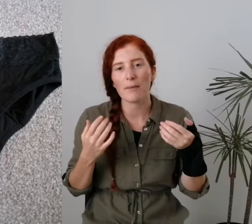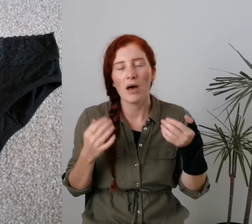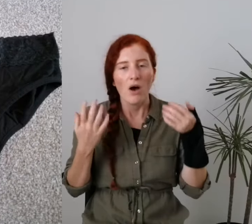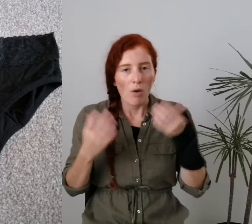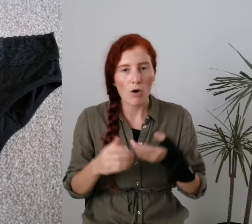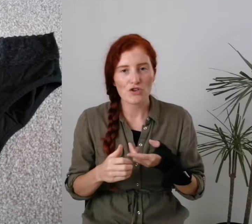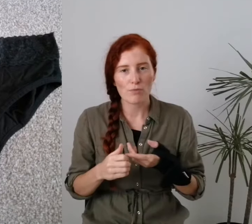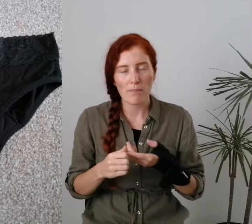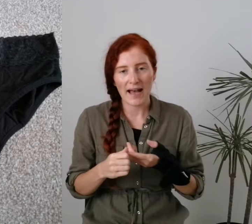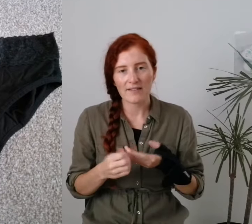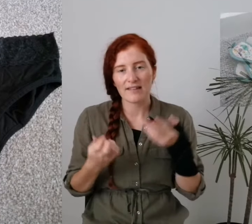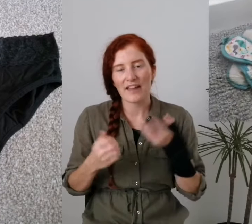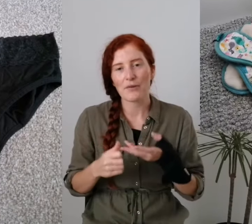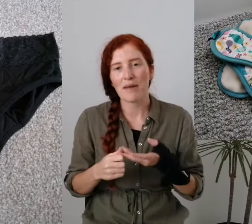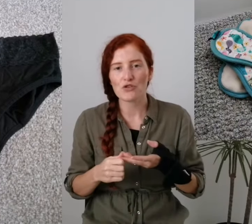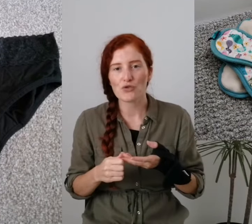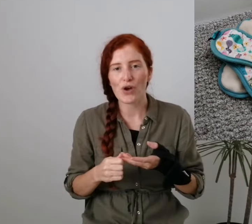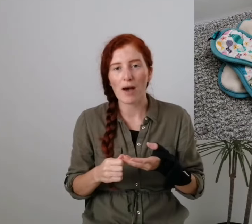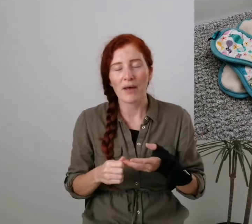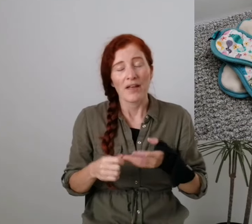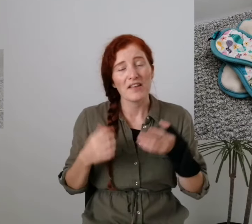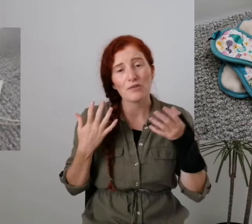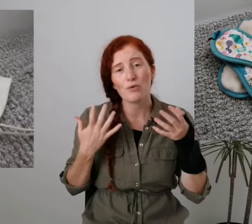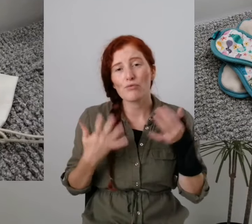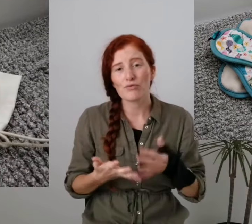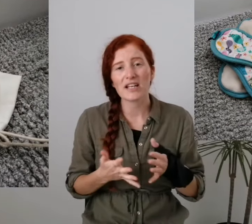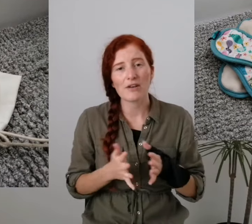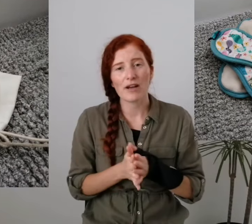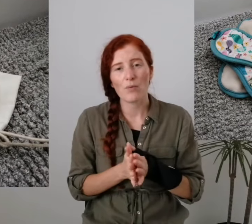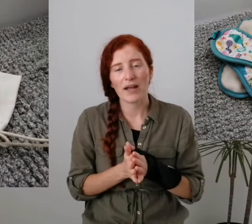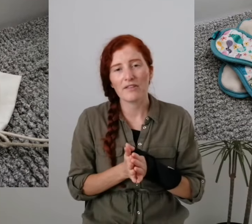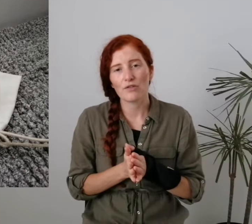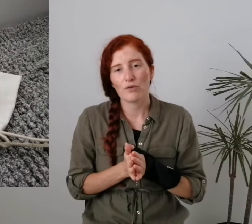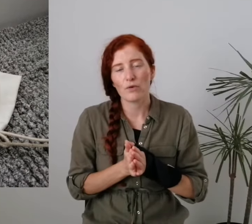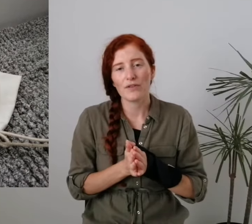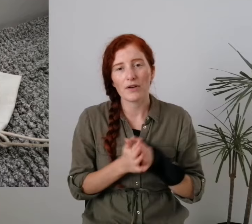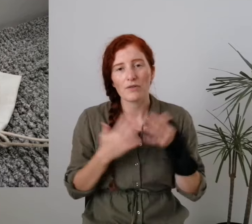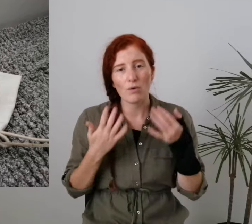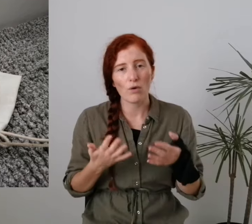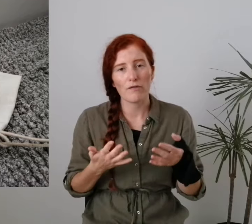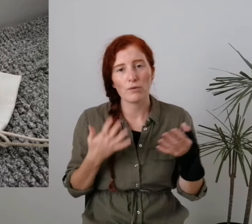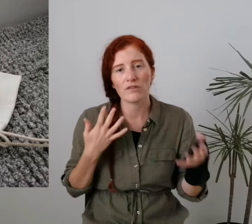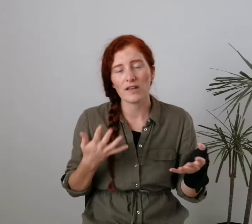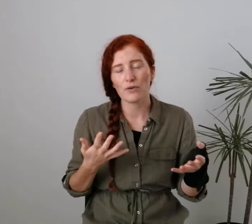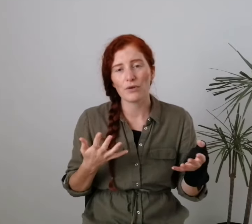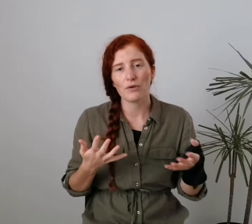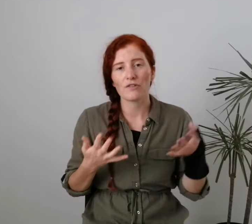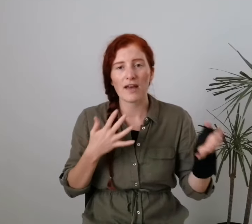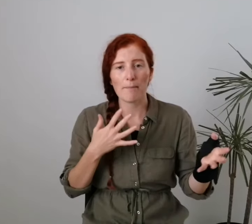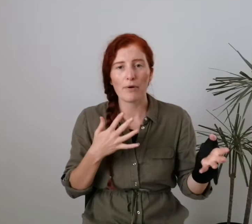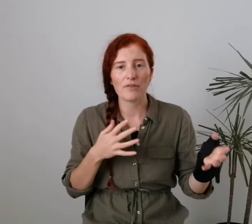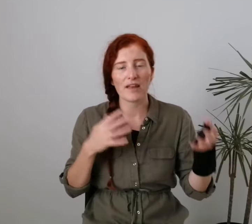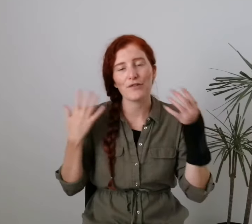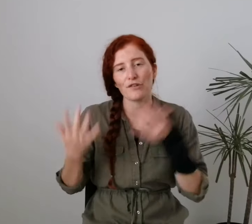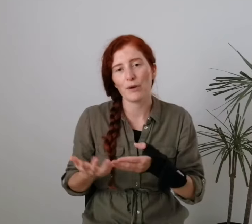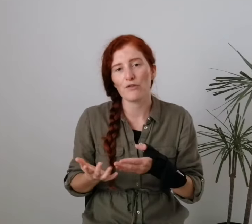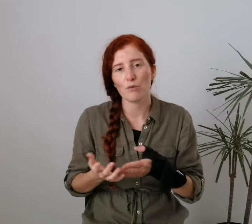some washable pads and a menstrual cup. These are all really great ways to avoid those awful single use tampons and disposable